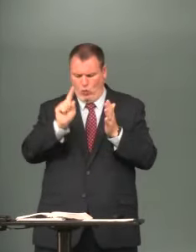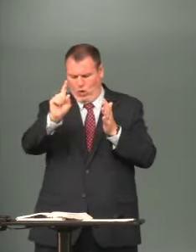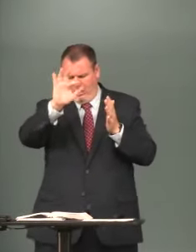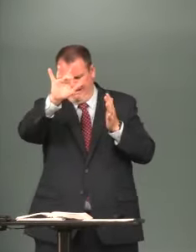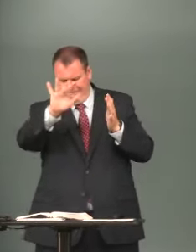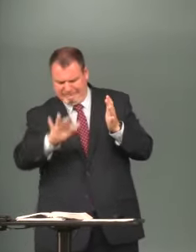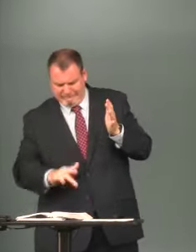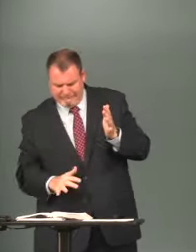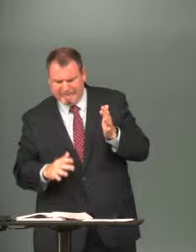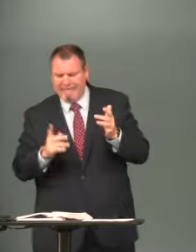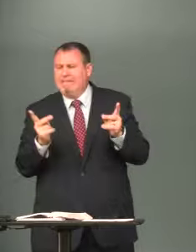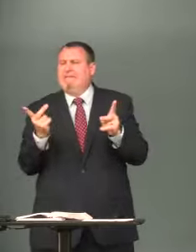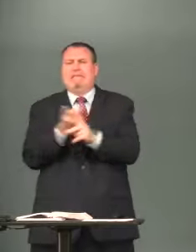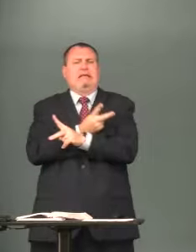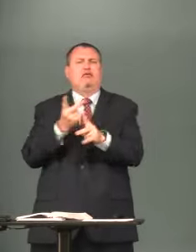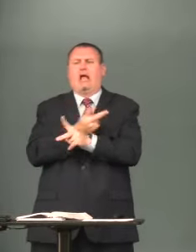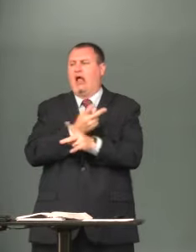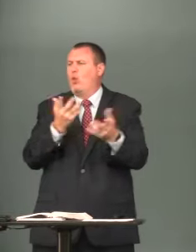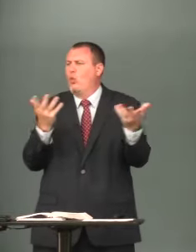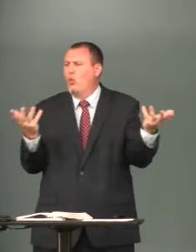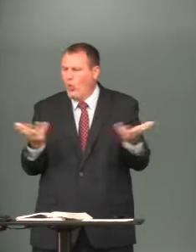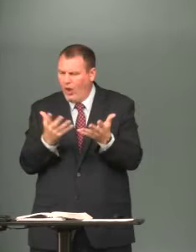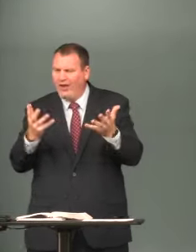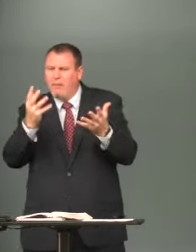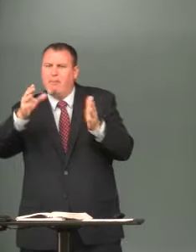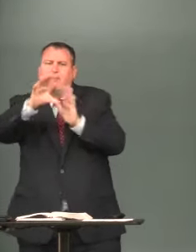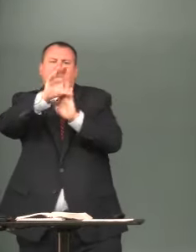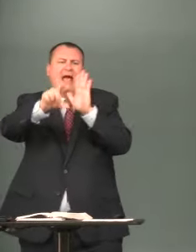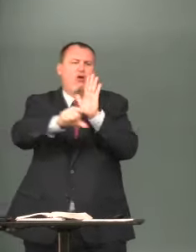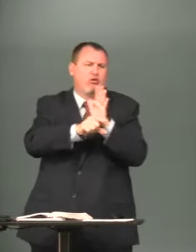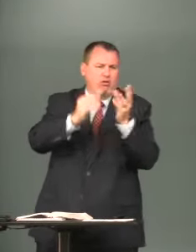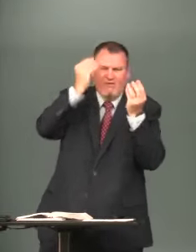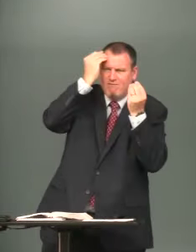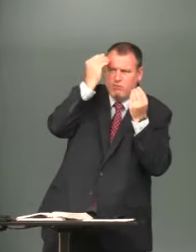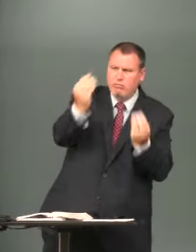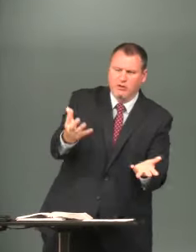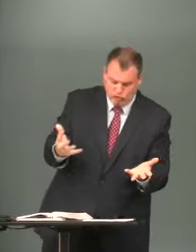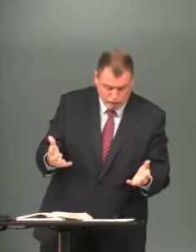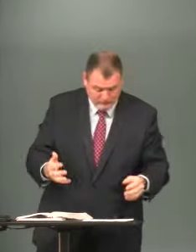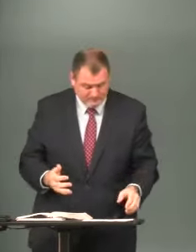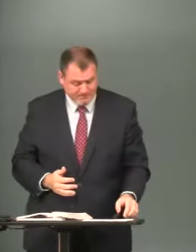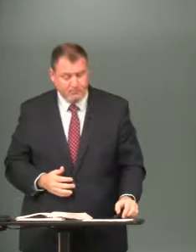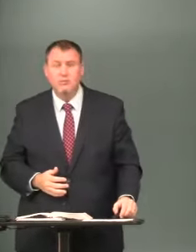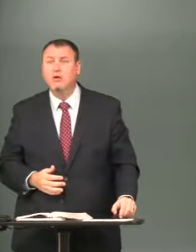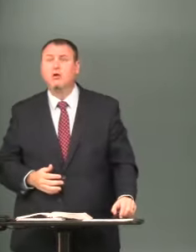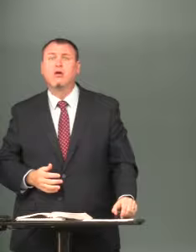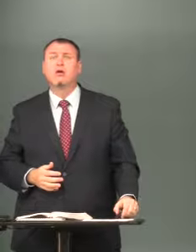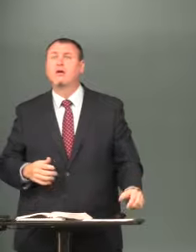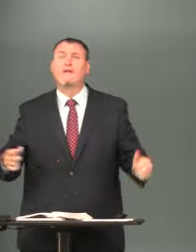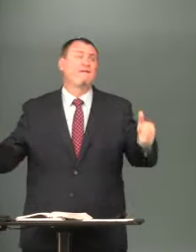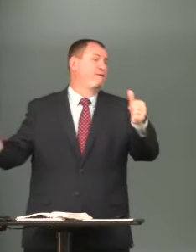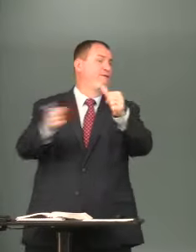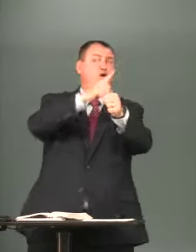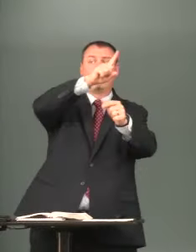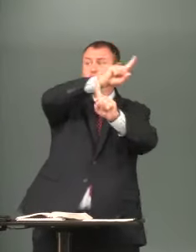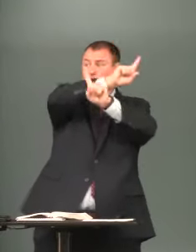before we start the message today i'm thinking about romans chapter one and the background information i would like to share with you